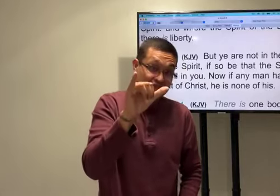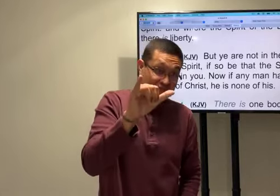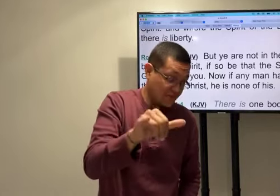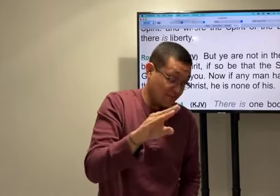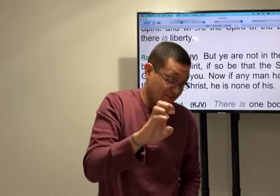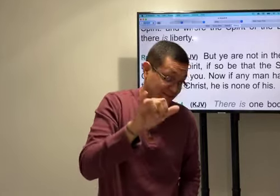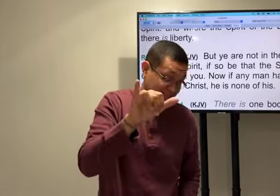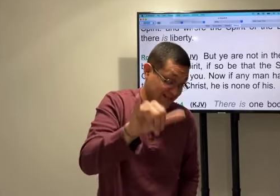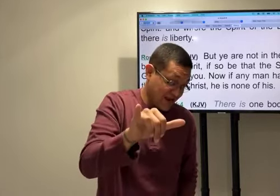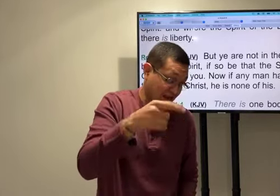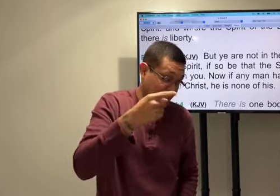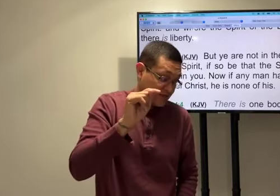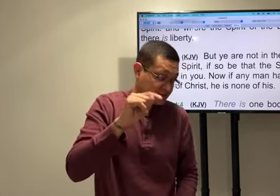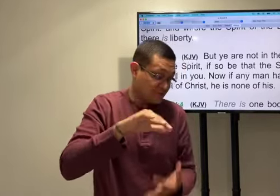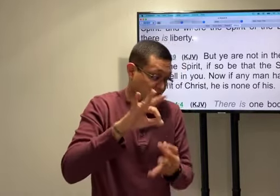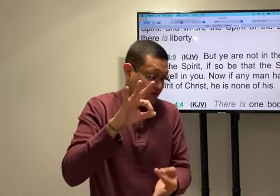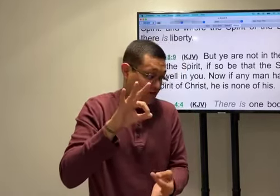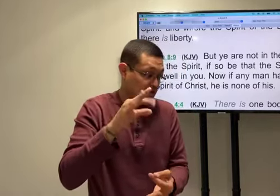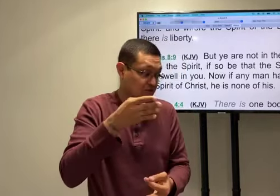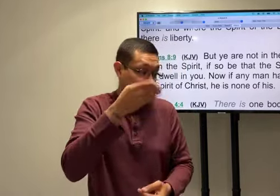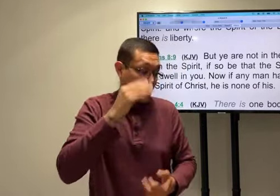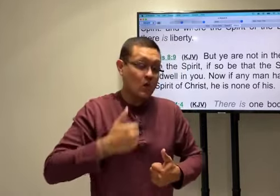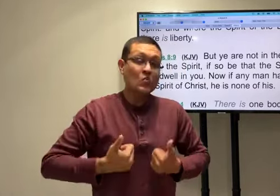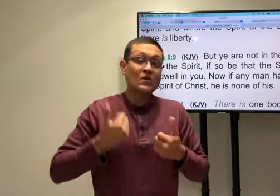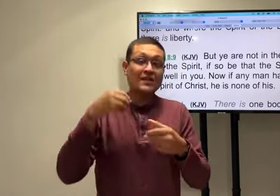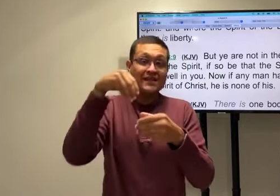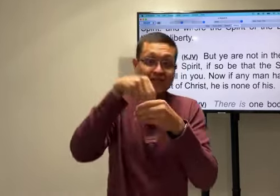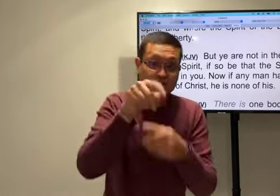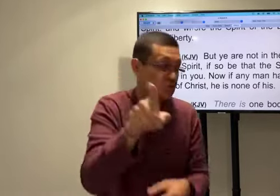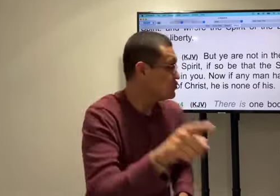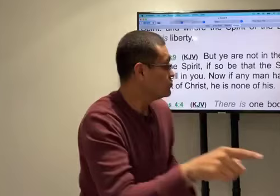If so, by that Spirit of God. Dwelleth in you.